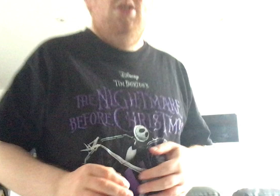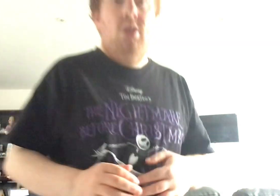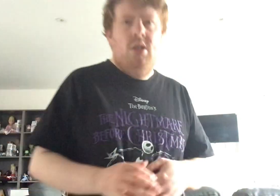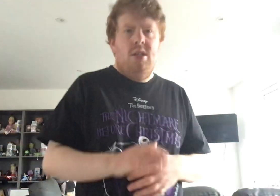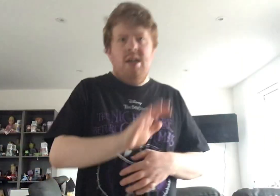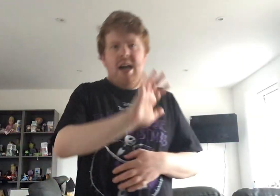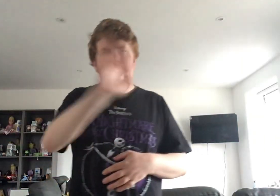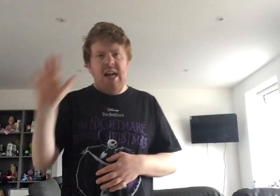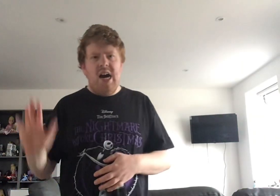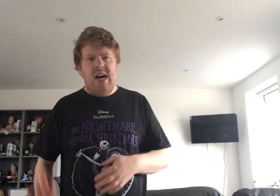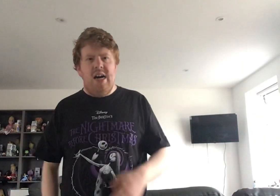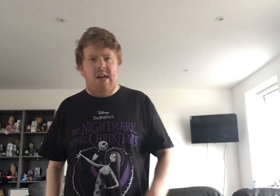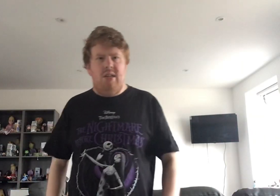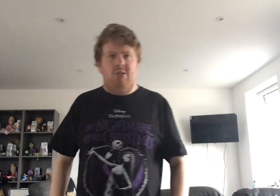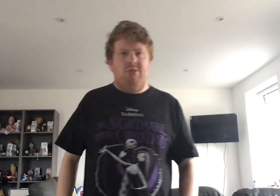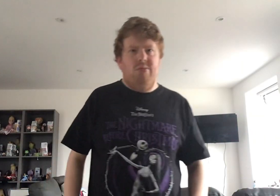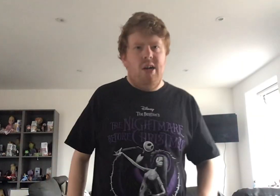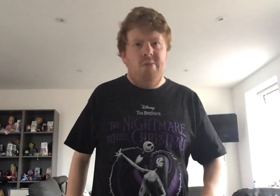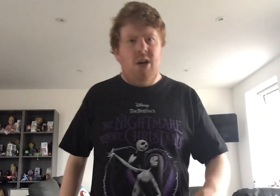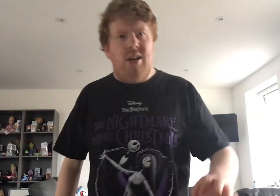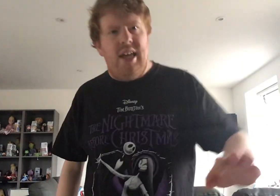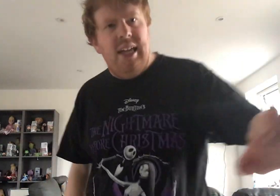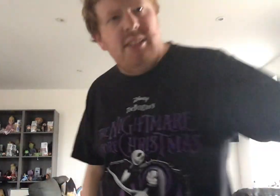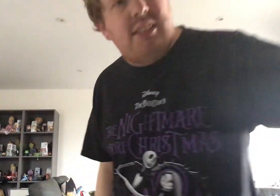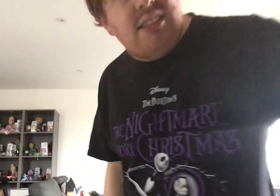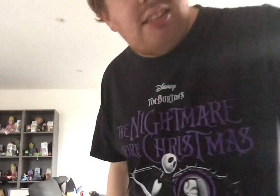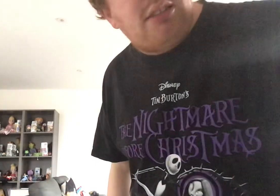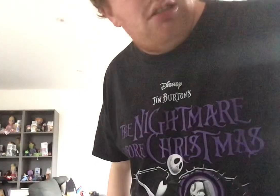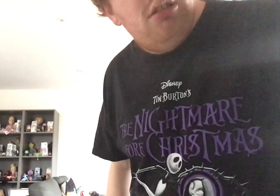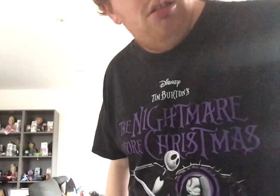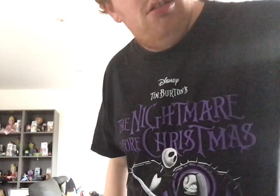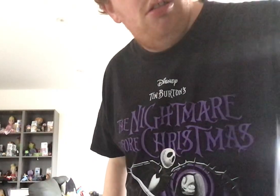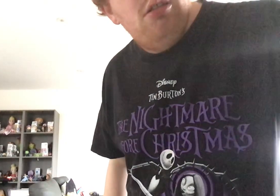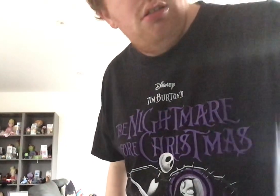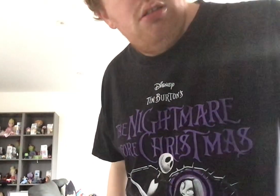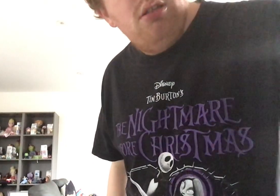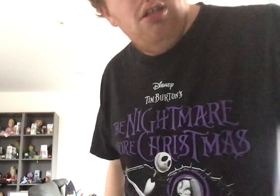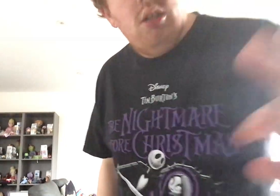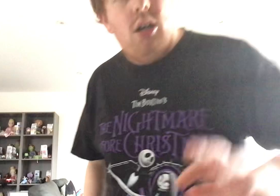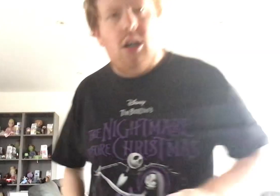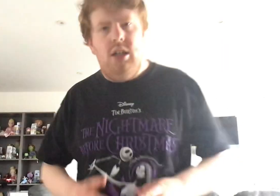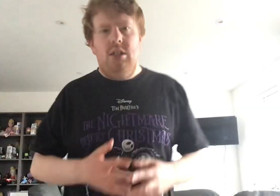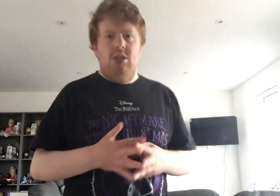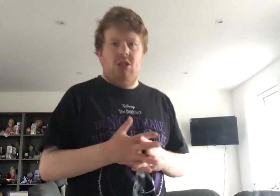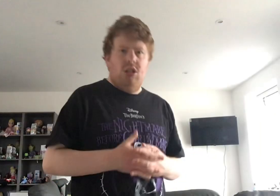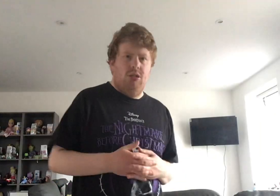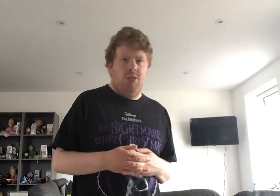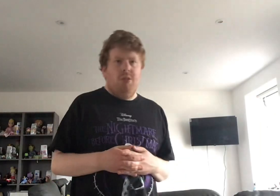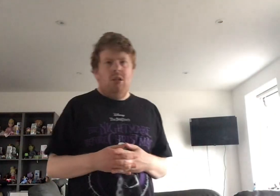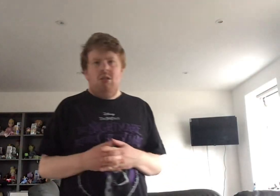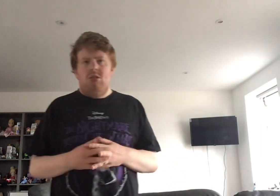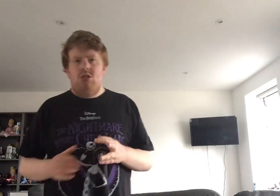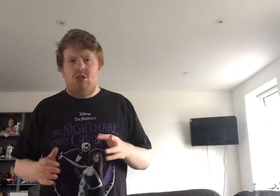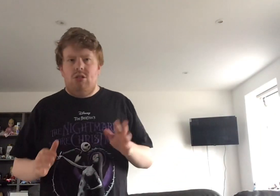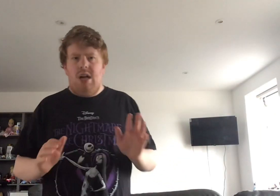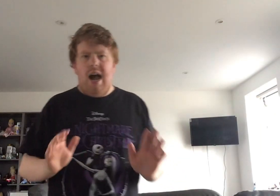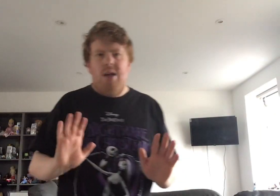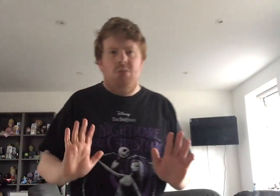Hello, Precure Kids! Ok, so, I'm